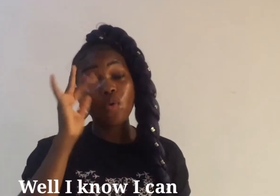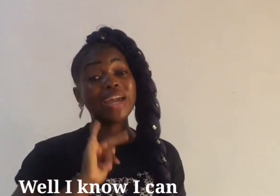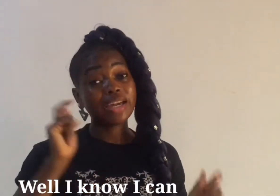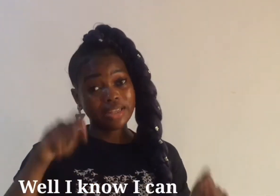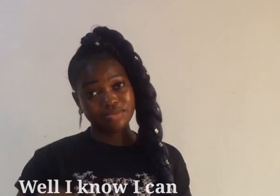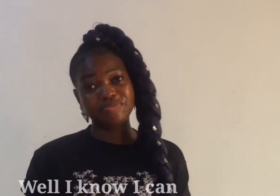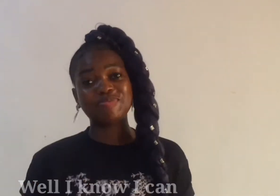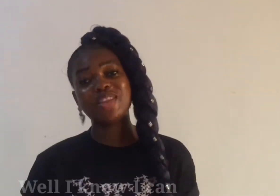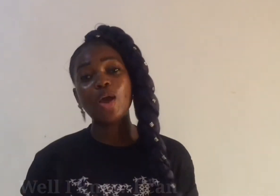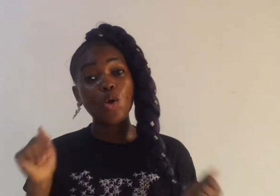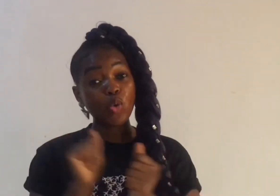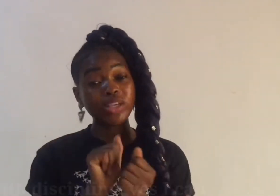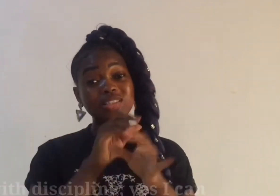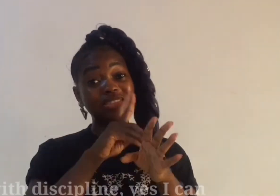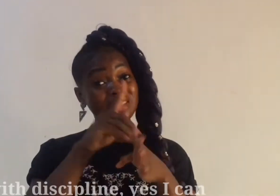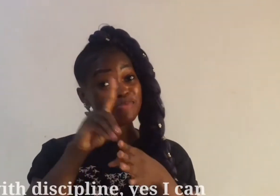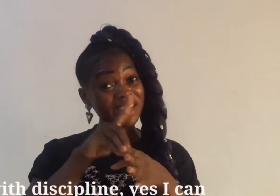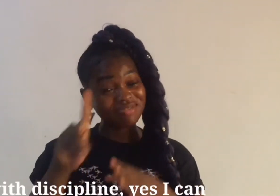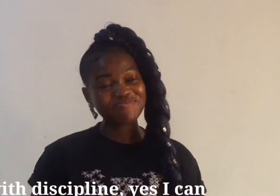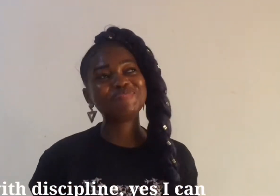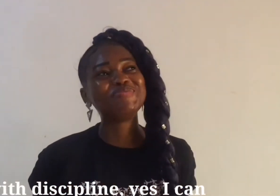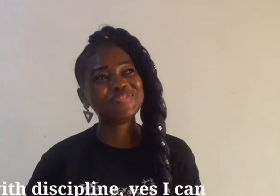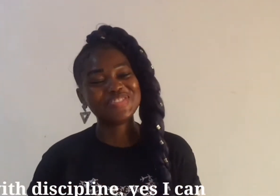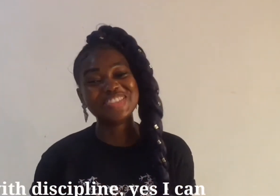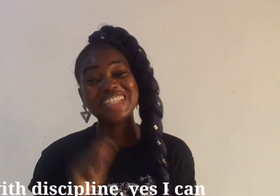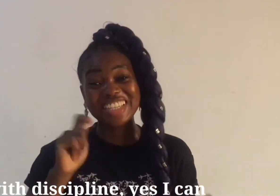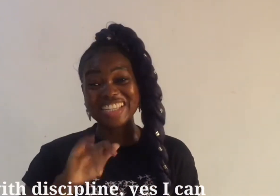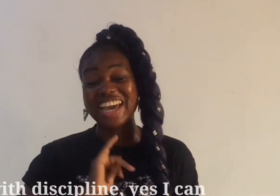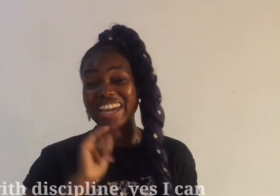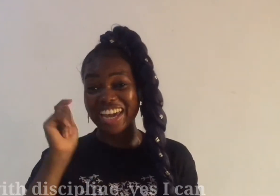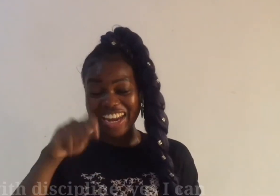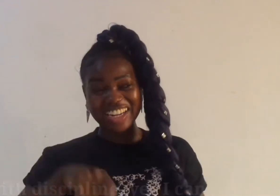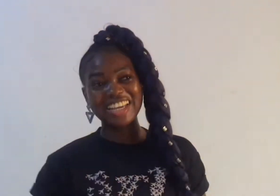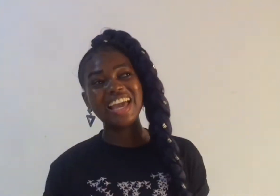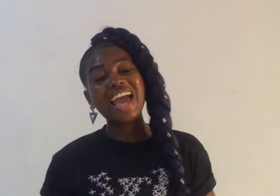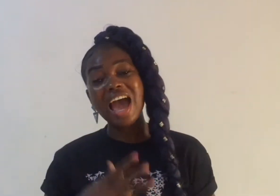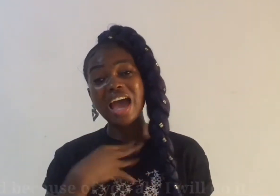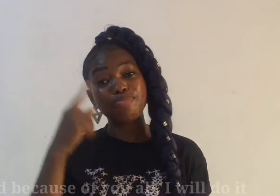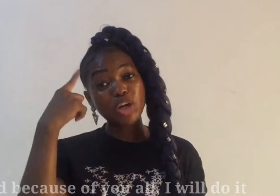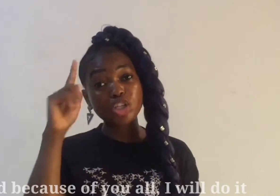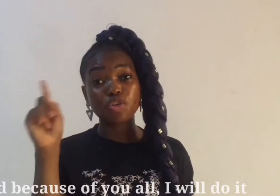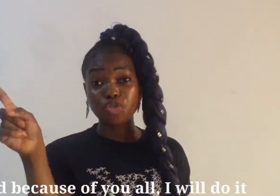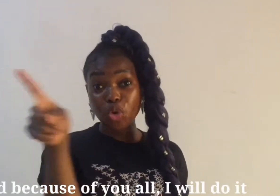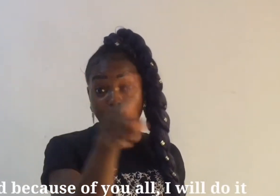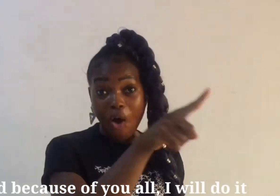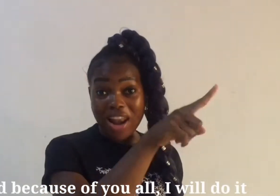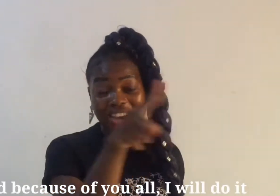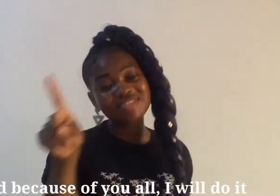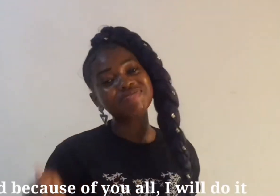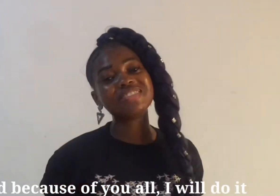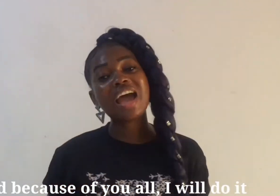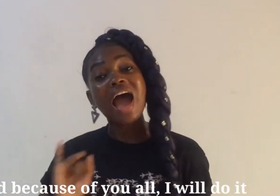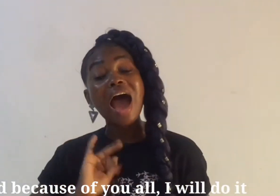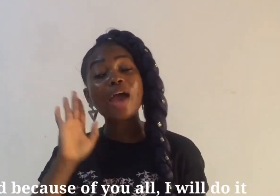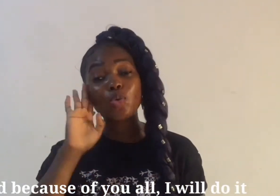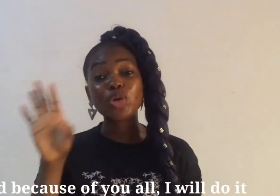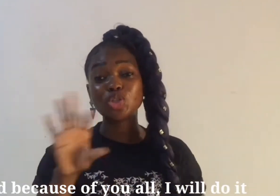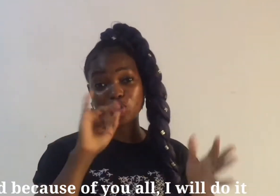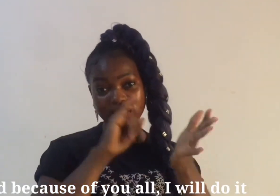know I can we discipline yes I can and because of you all I will do